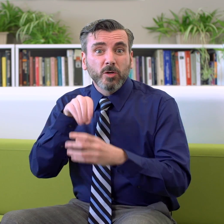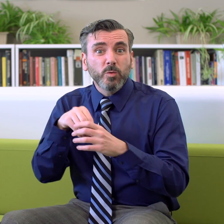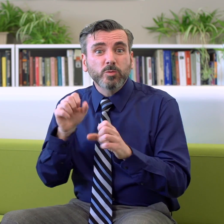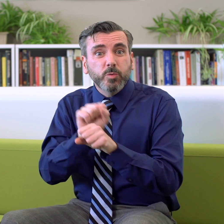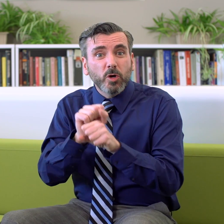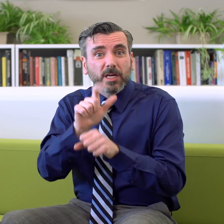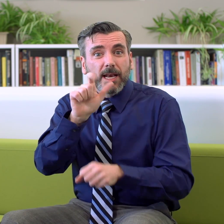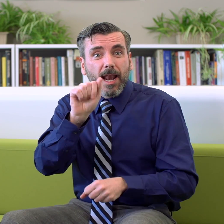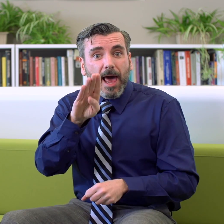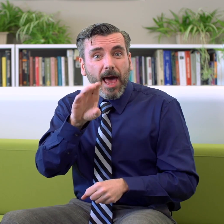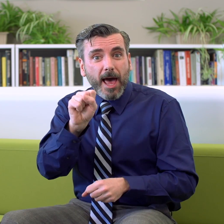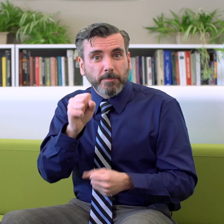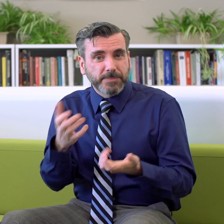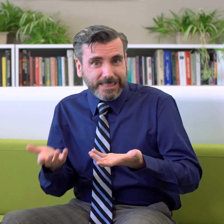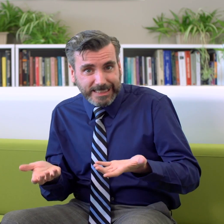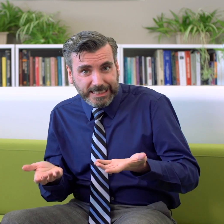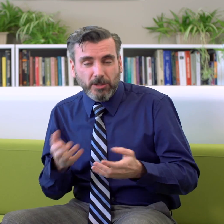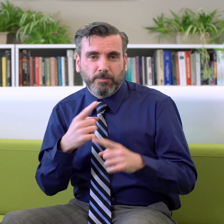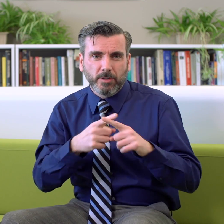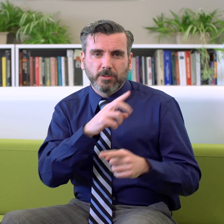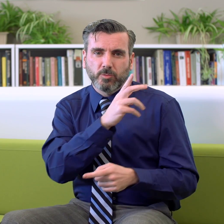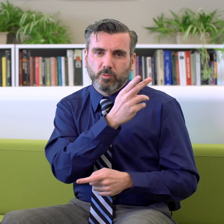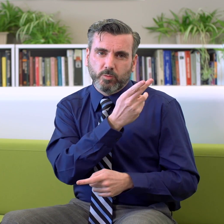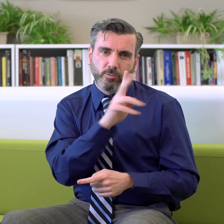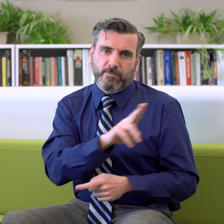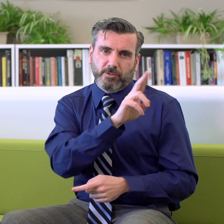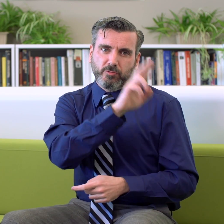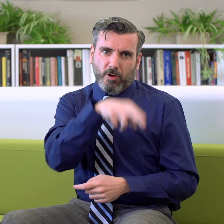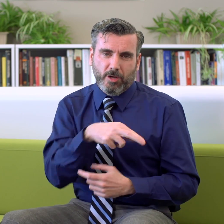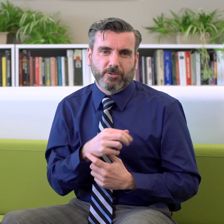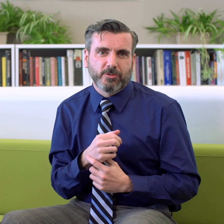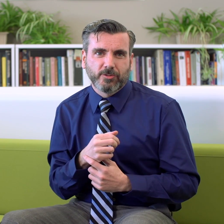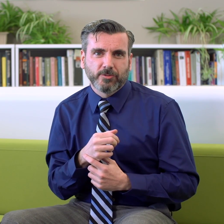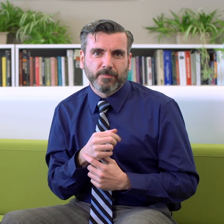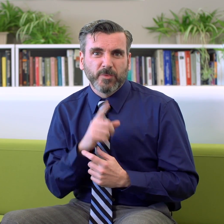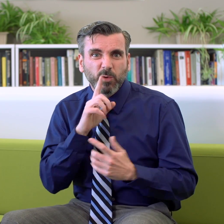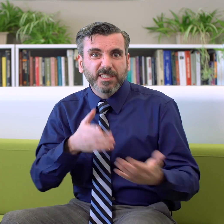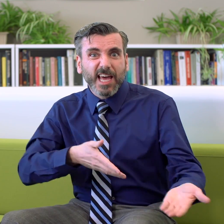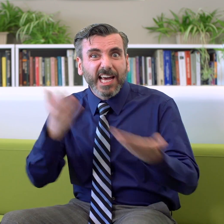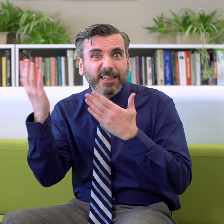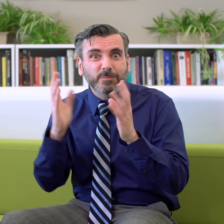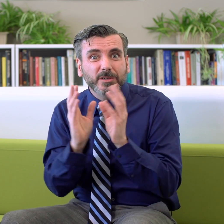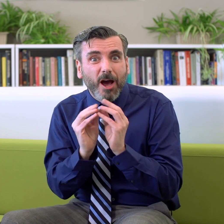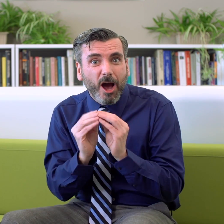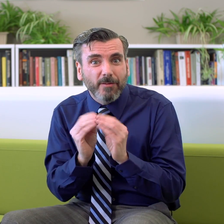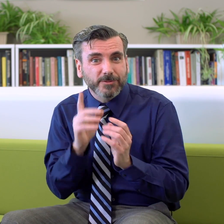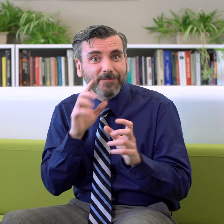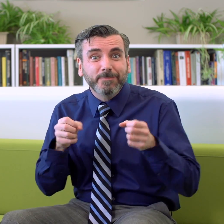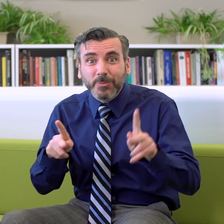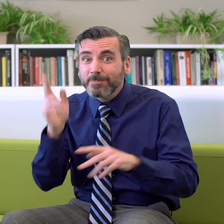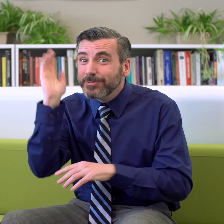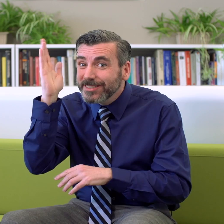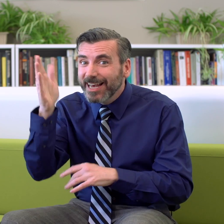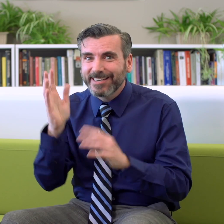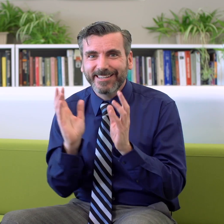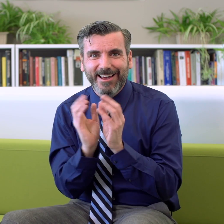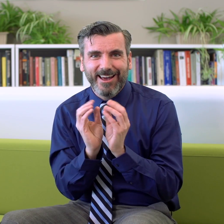as well as working in the lab facilities both here at RIT and at the U of R. They will have the opportunity to attend and present at